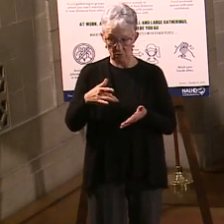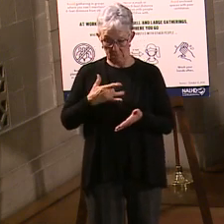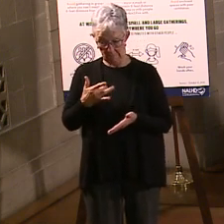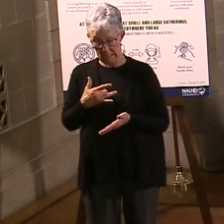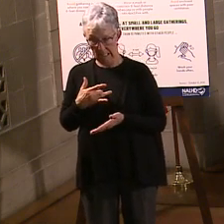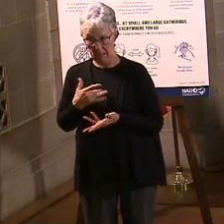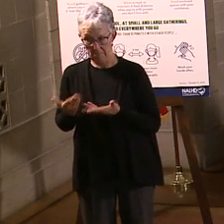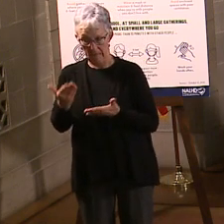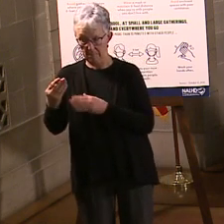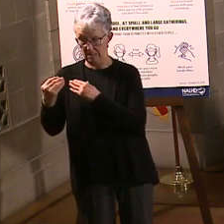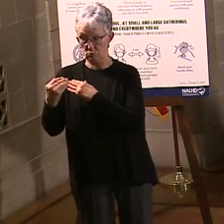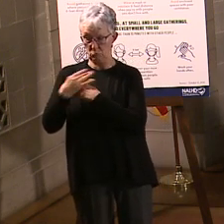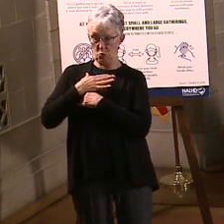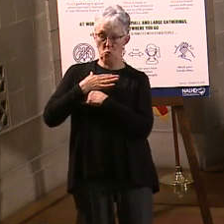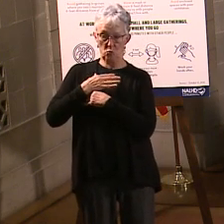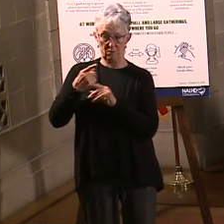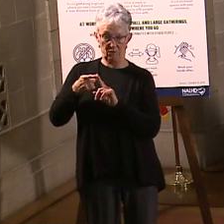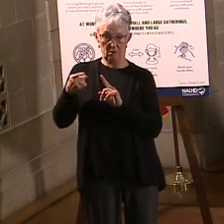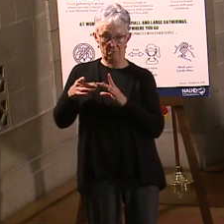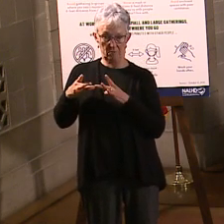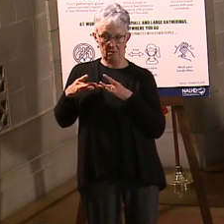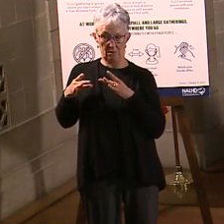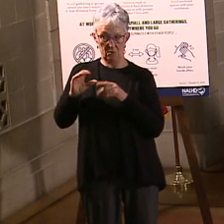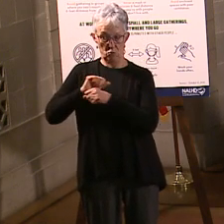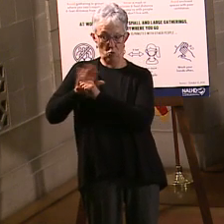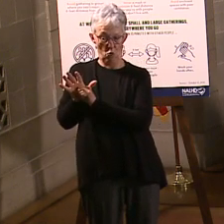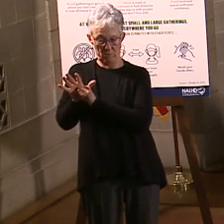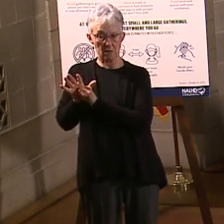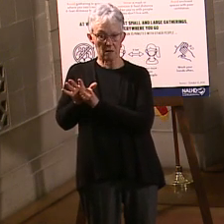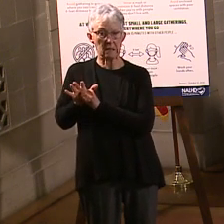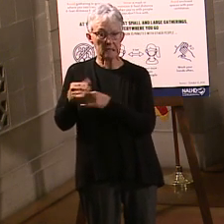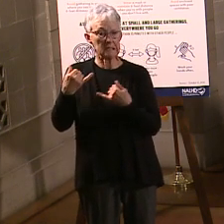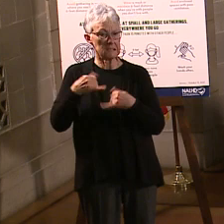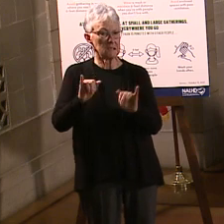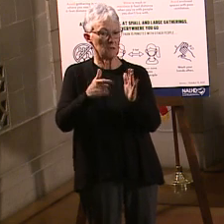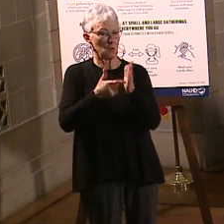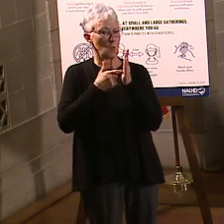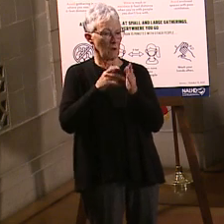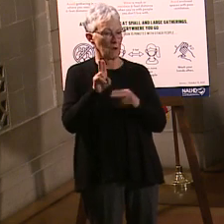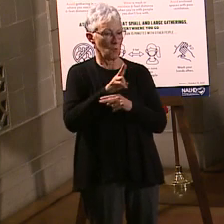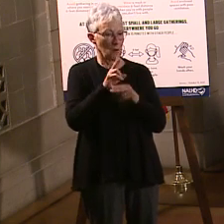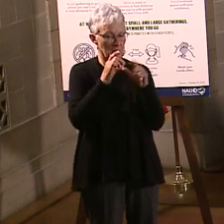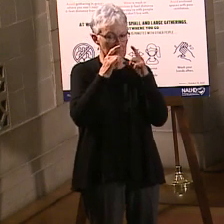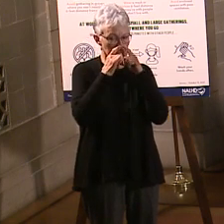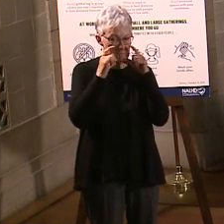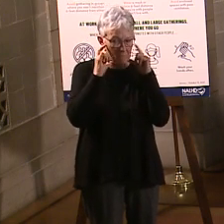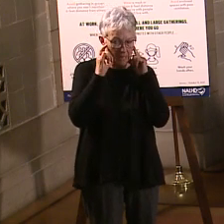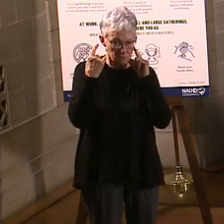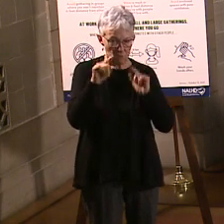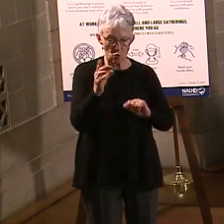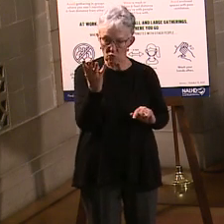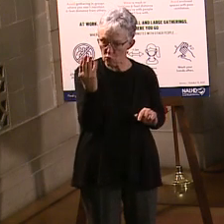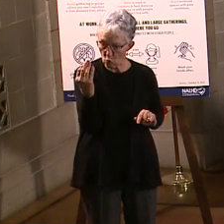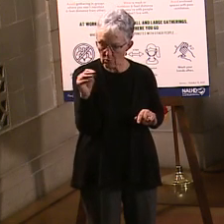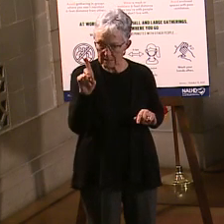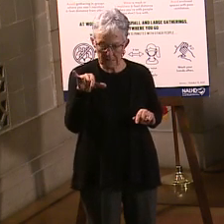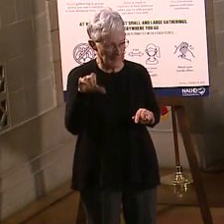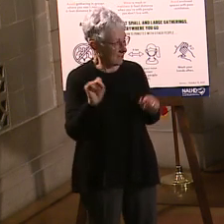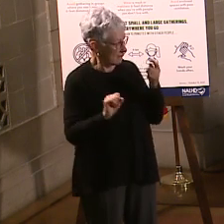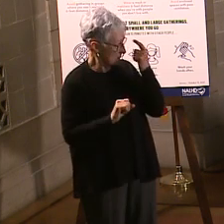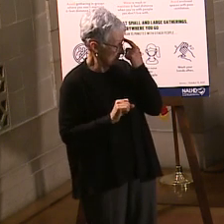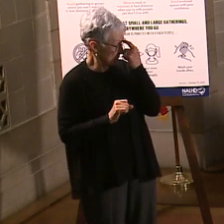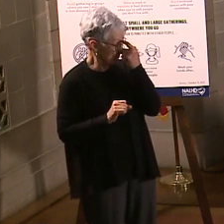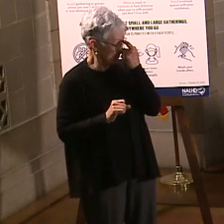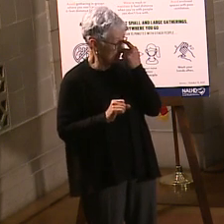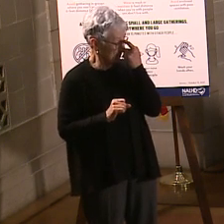these rules while we're making progress with regard to getting people vaccinated. And our hospitalization numbers were down, as you saw earlier. Go ahead, Brian. Bring that back